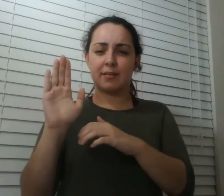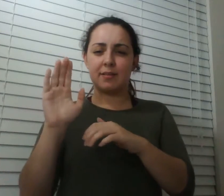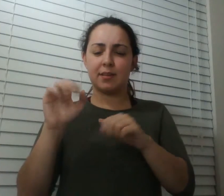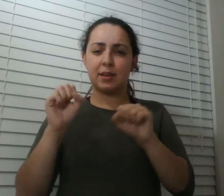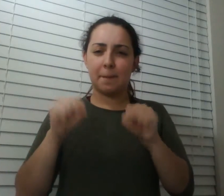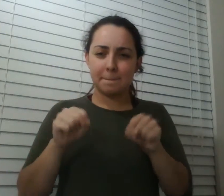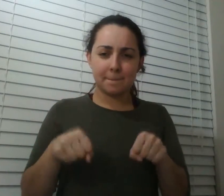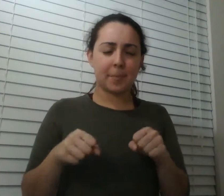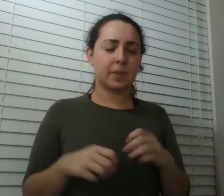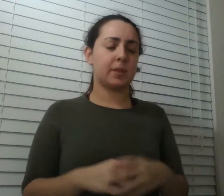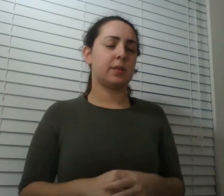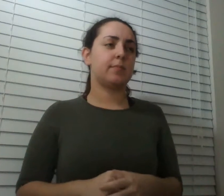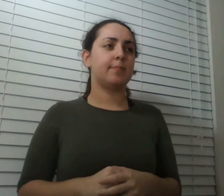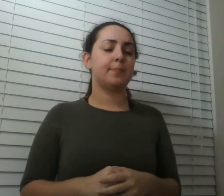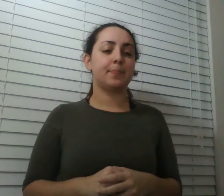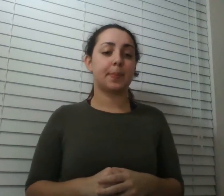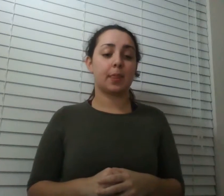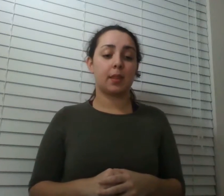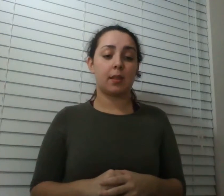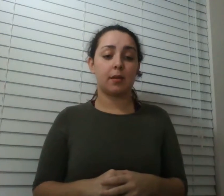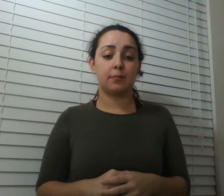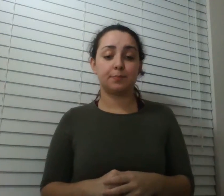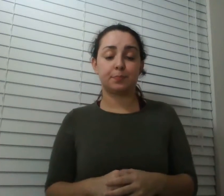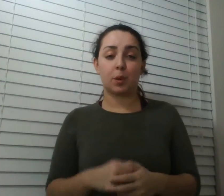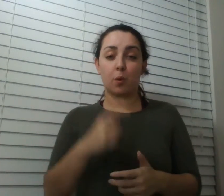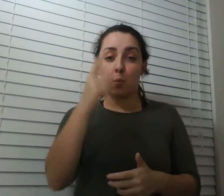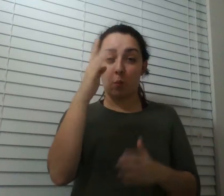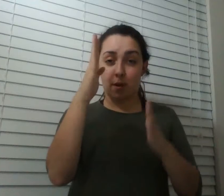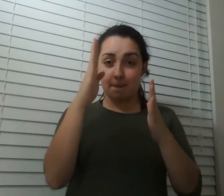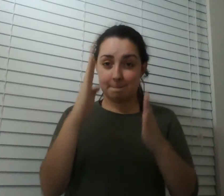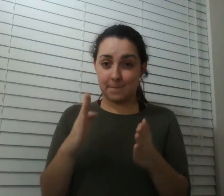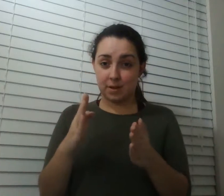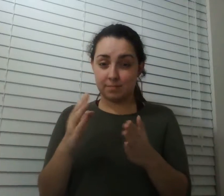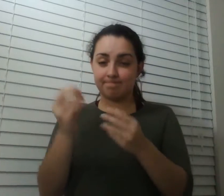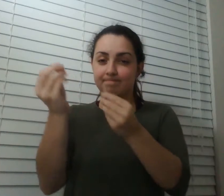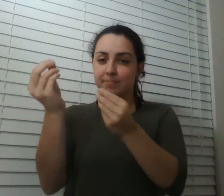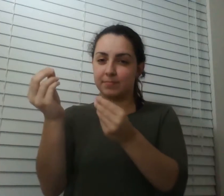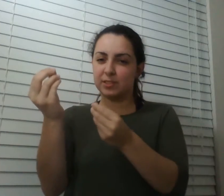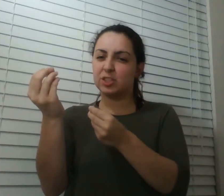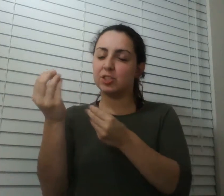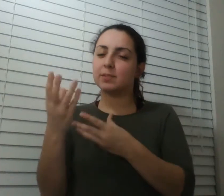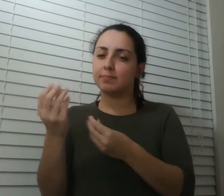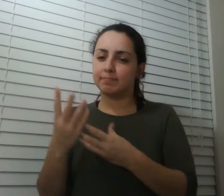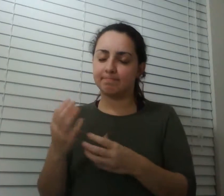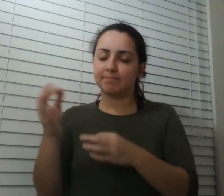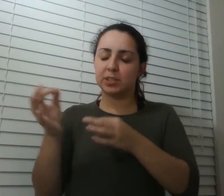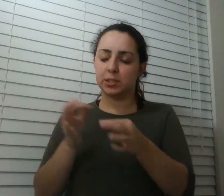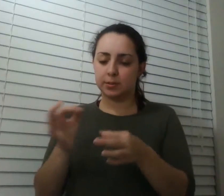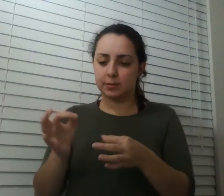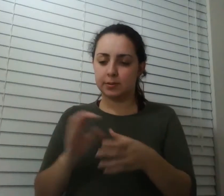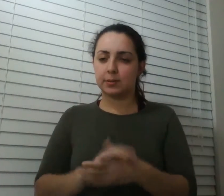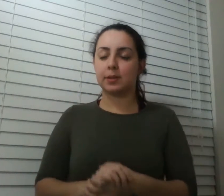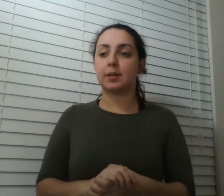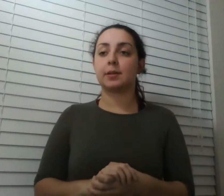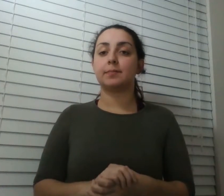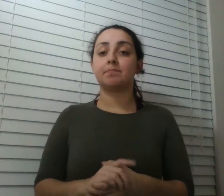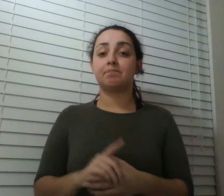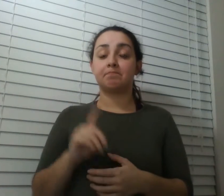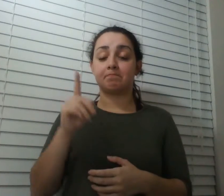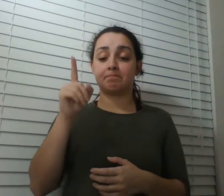over here and there's really only one person who can tell us this part of the story will you um introduce yourself okay my name is